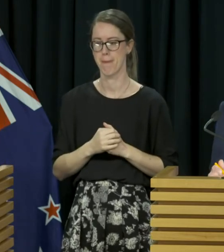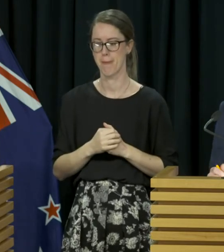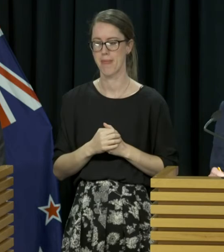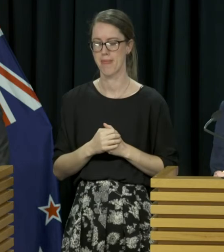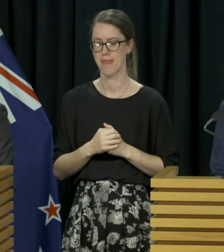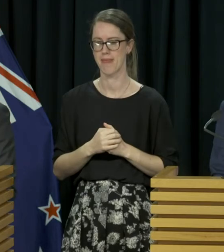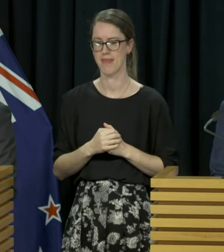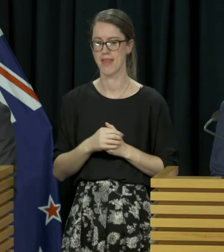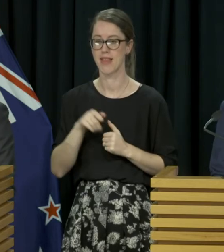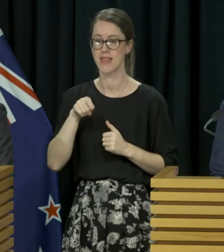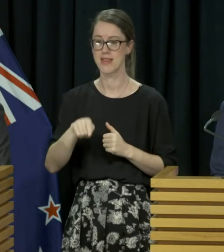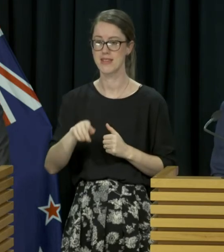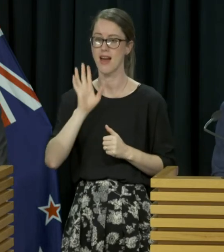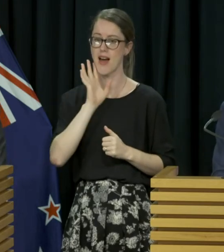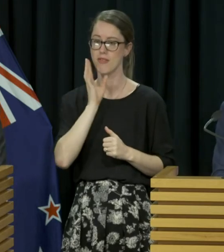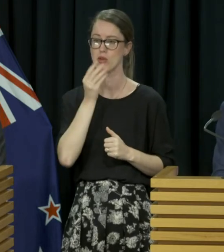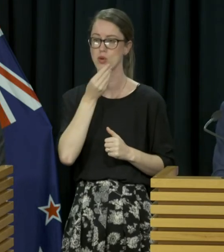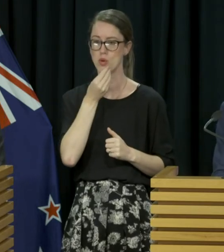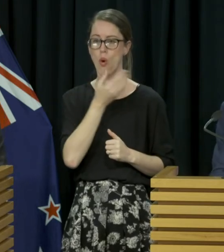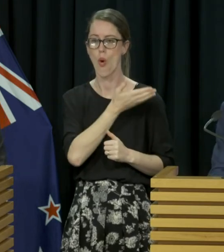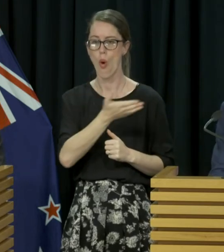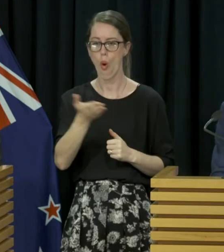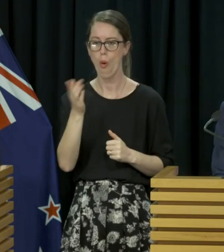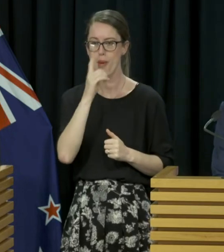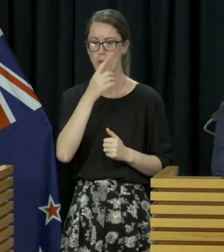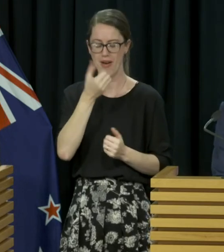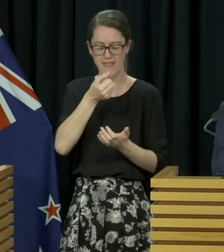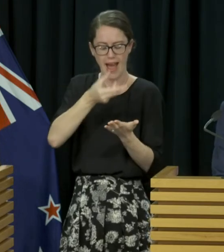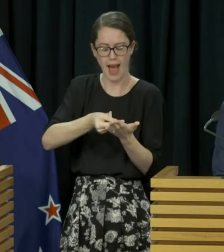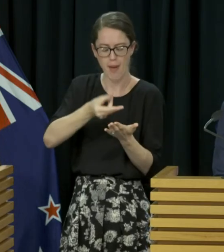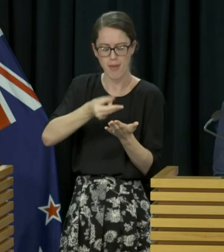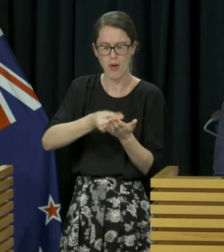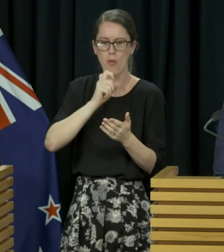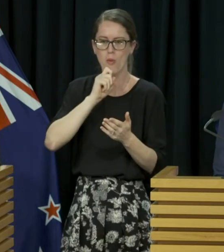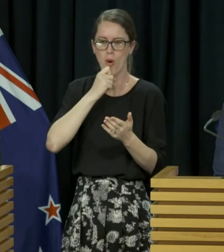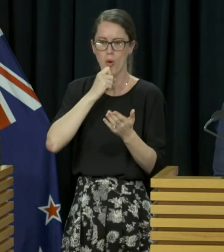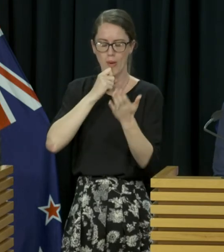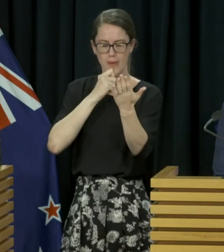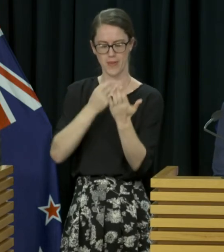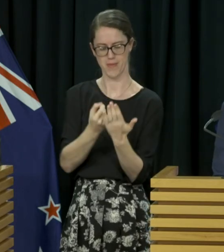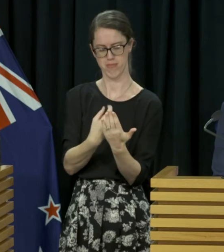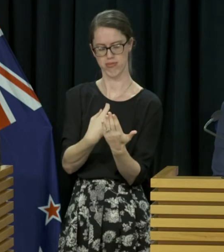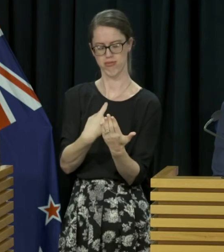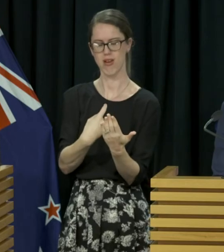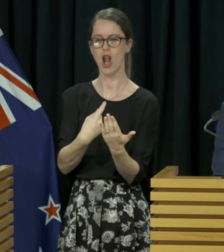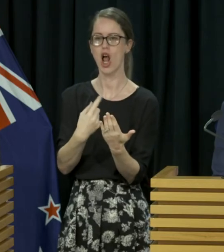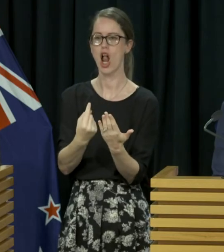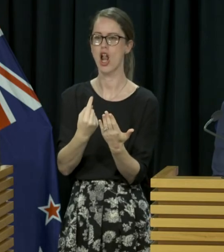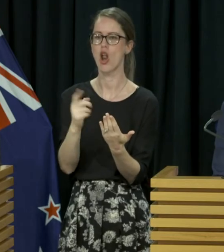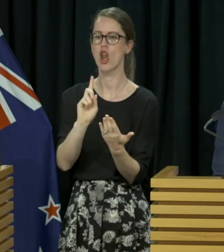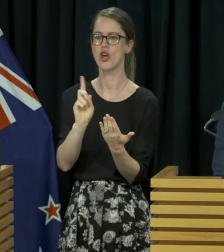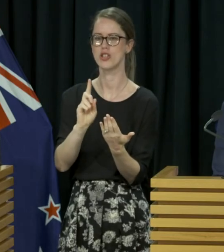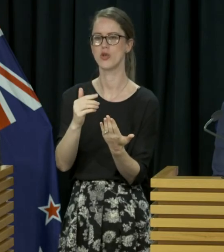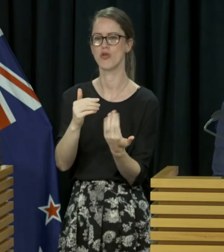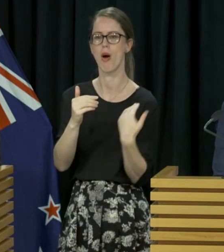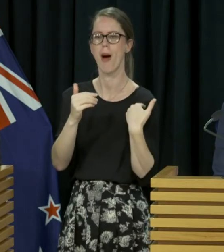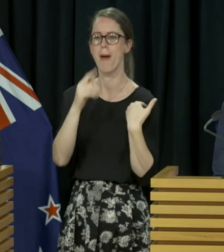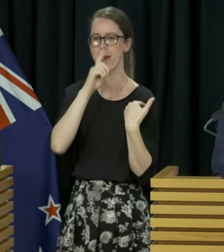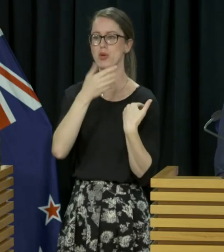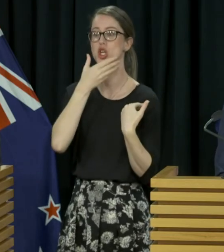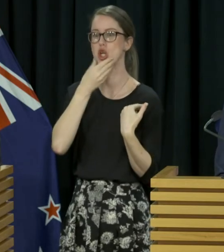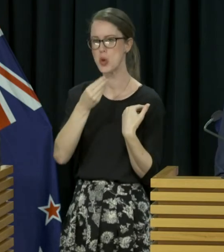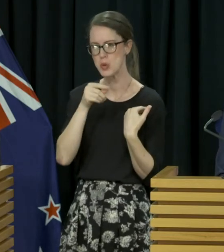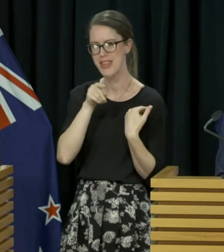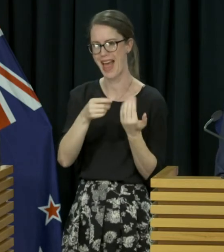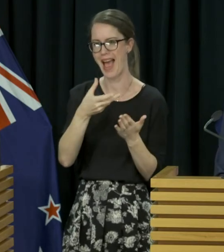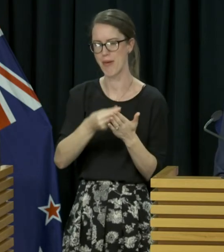all COVID Tracer app users will receive a reminder via the alert system in the app to encourage them to use the scanning